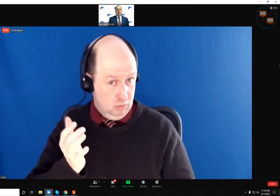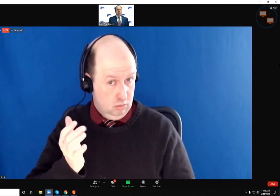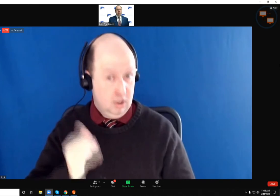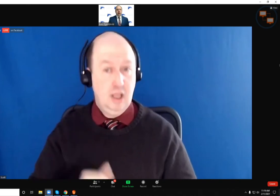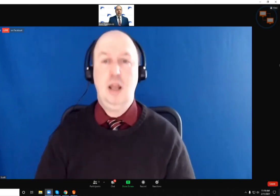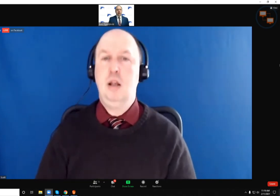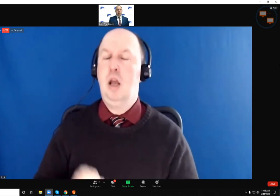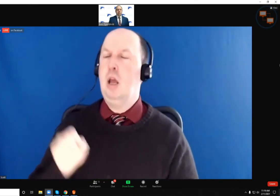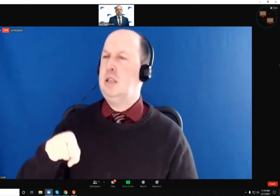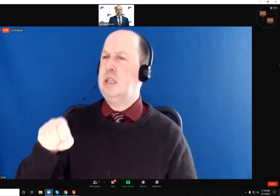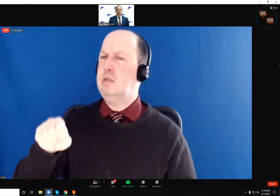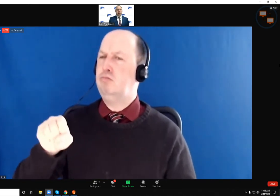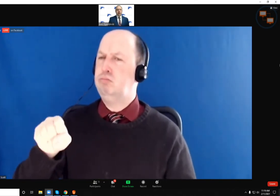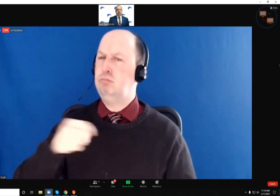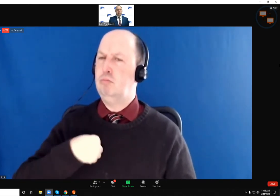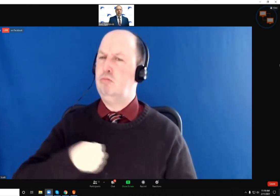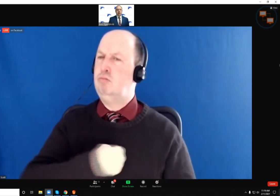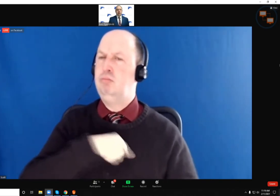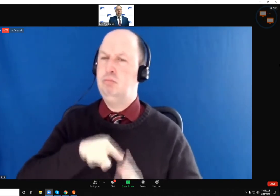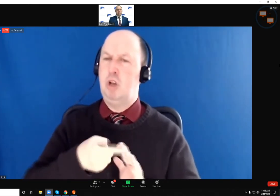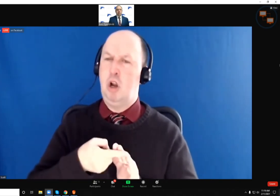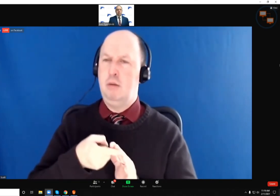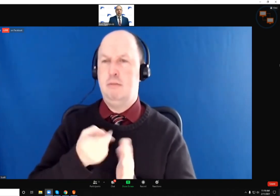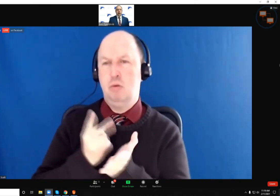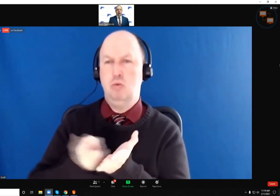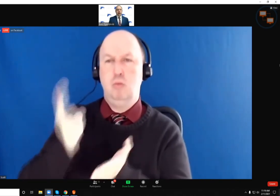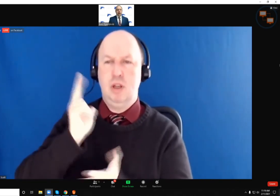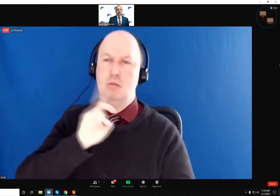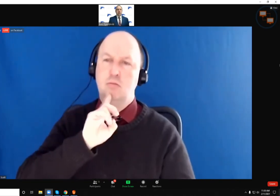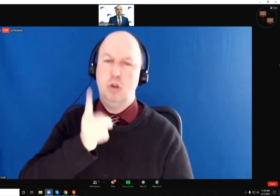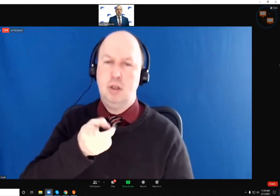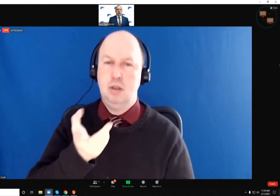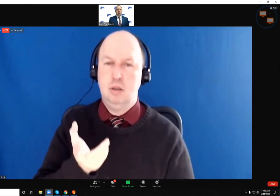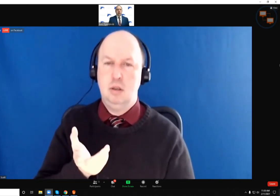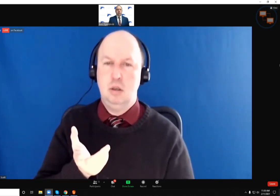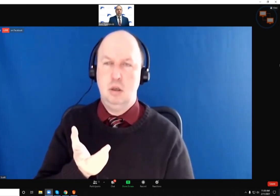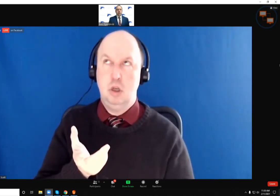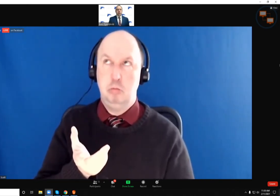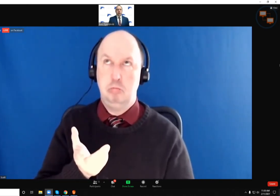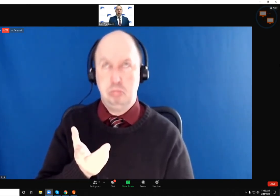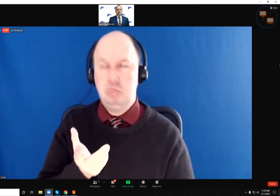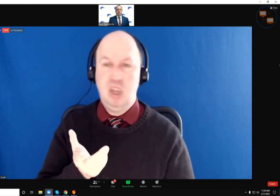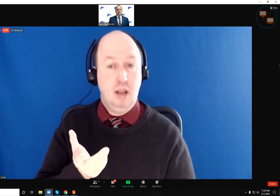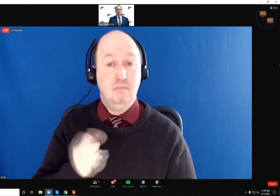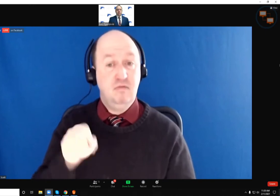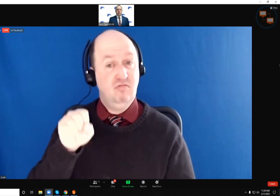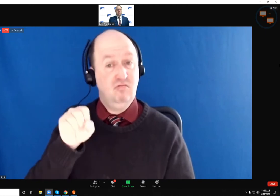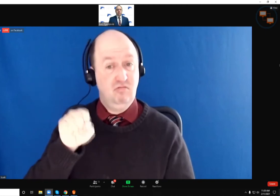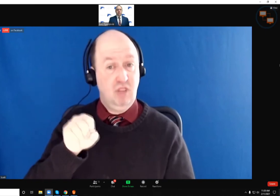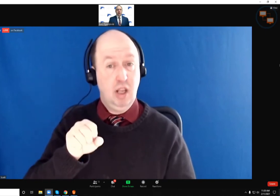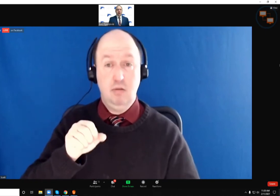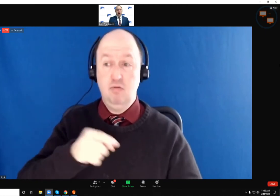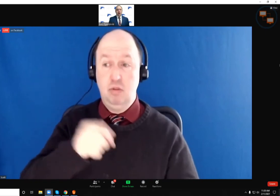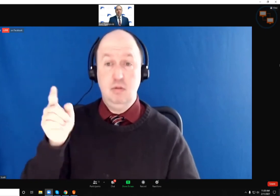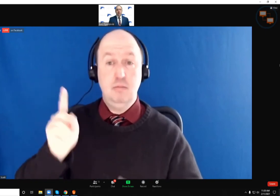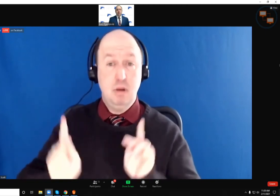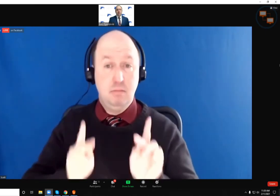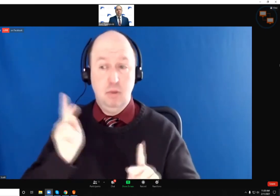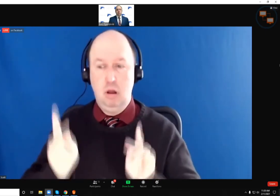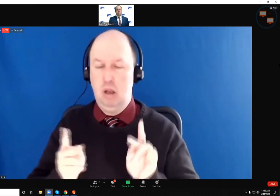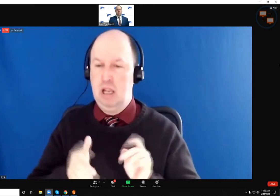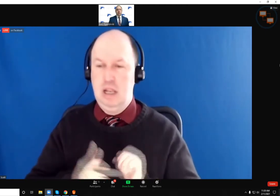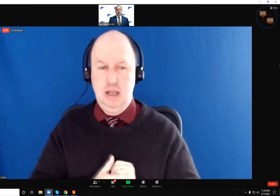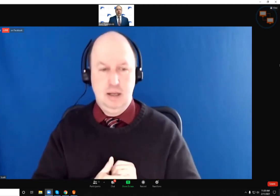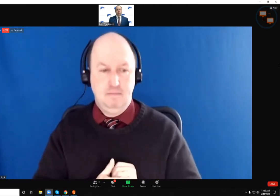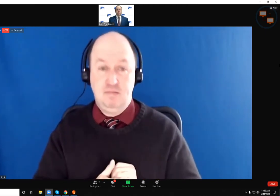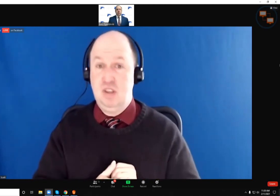we started that a couple weeks ago, actually. And again, it really truly are for those individuals that are having an issue